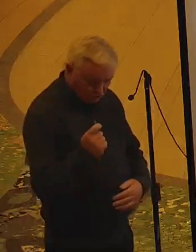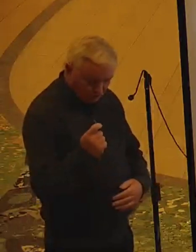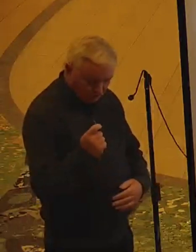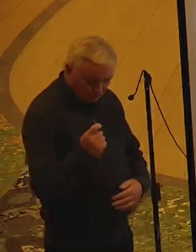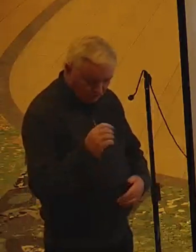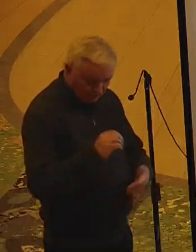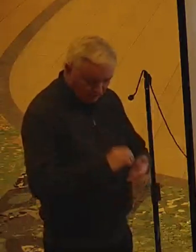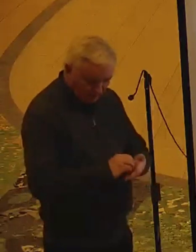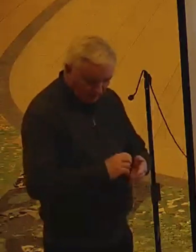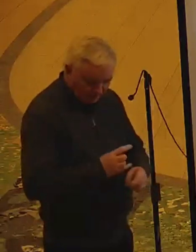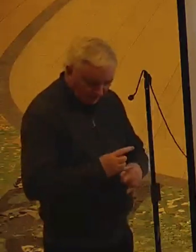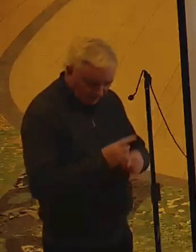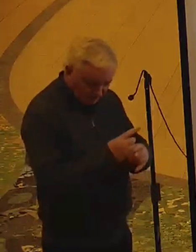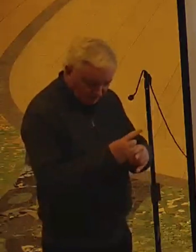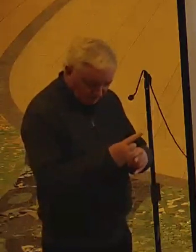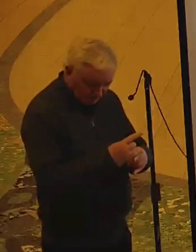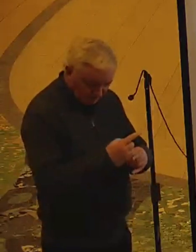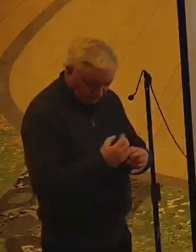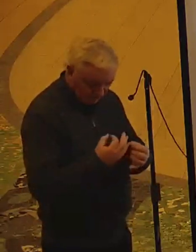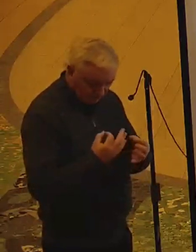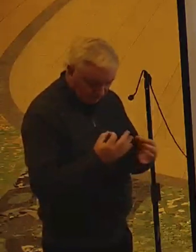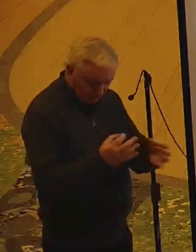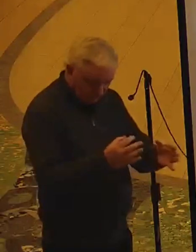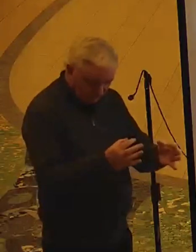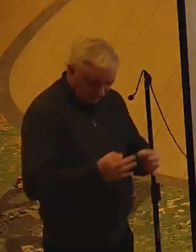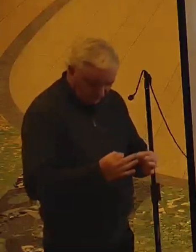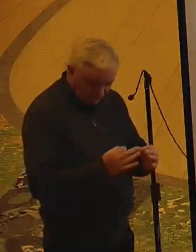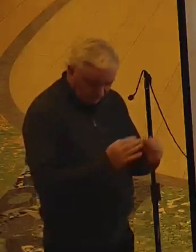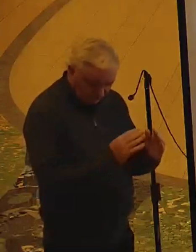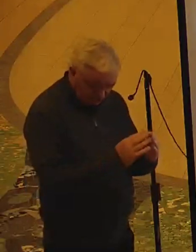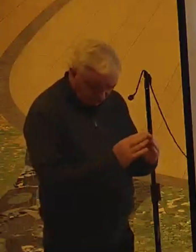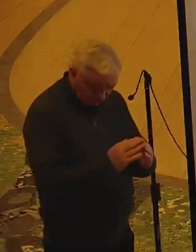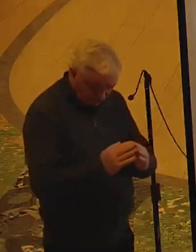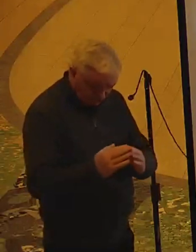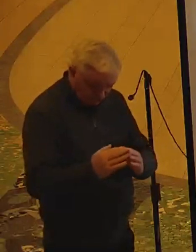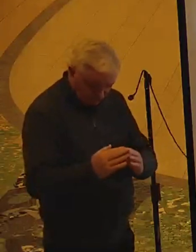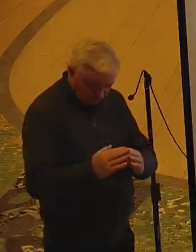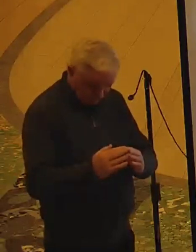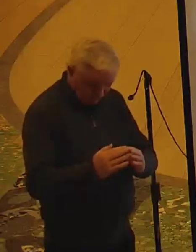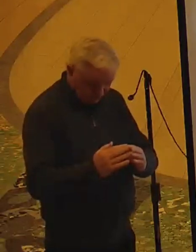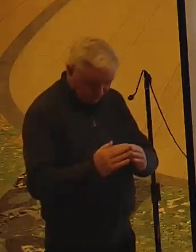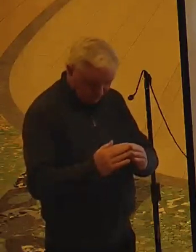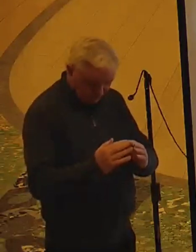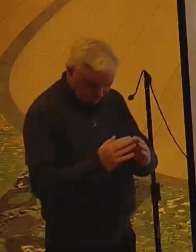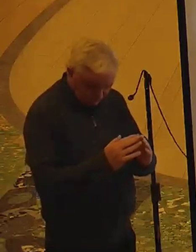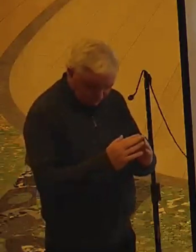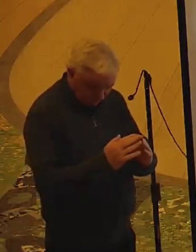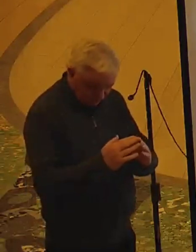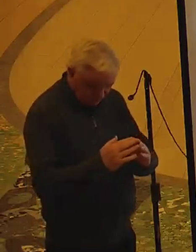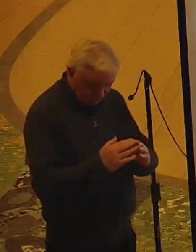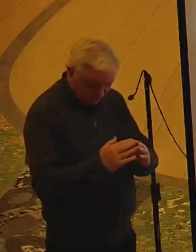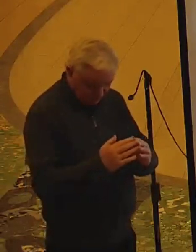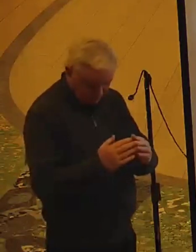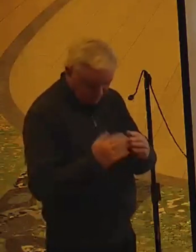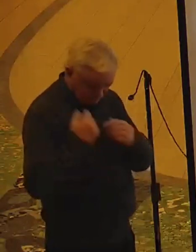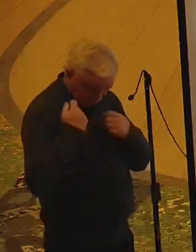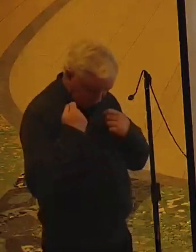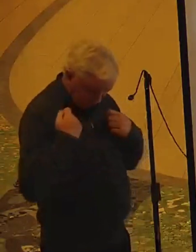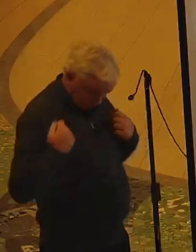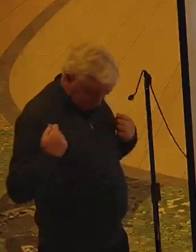Trokera have helped to get shelter, materials, tents,